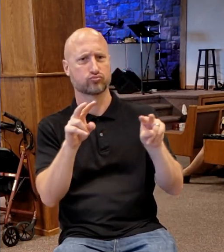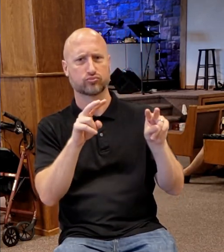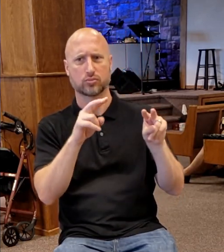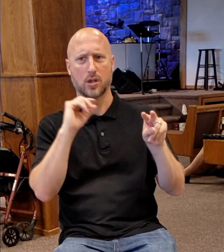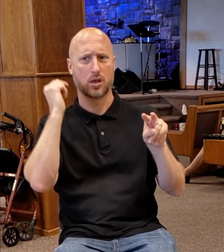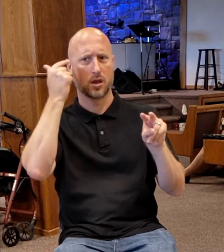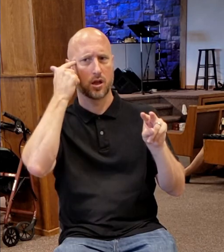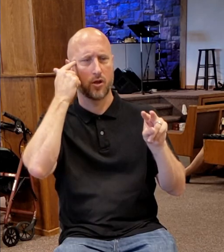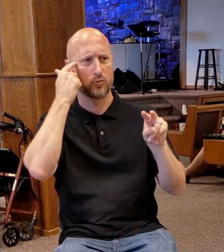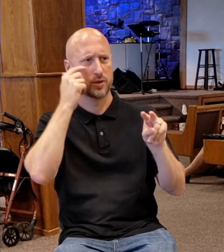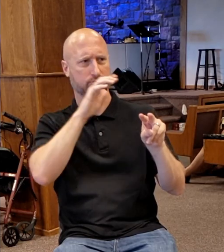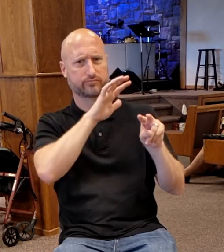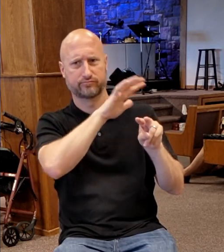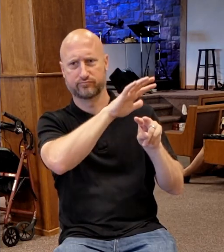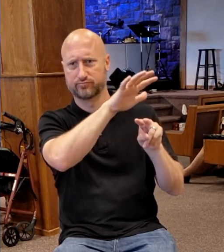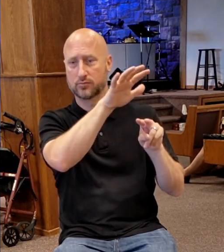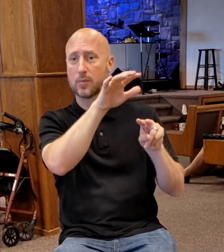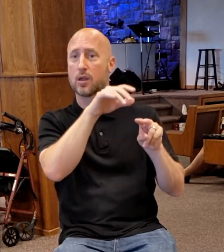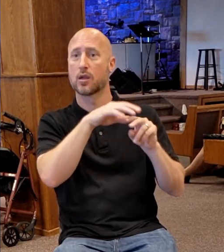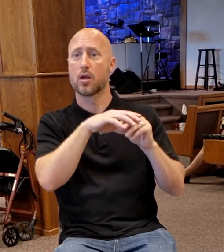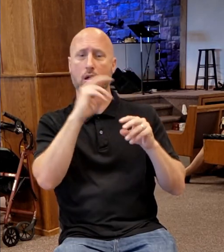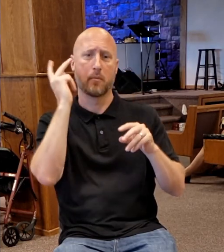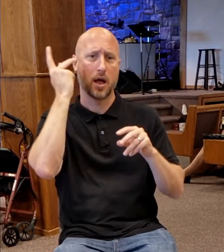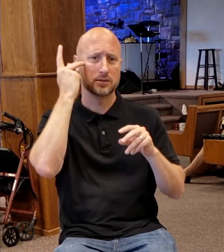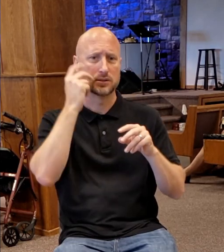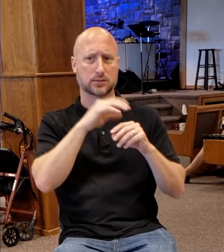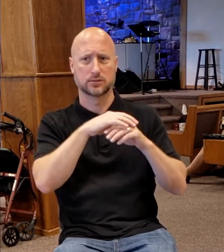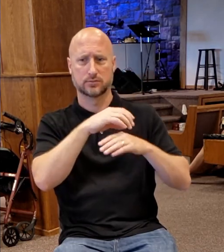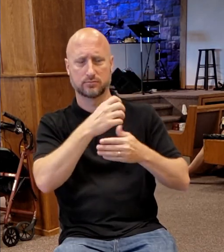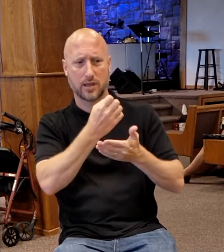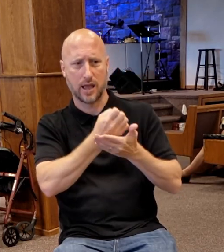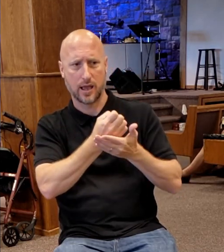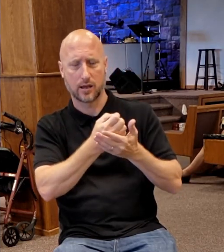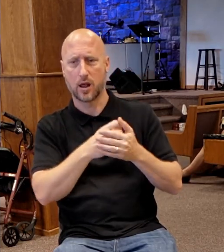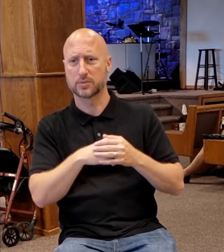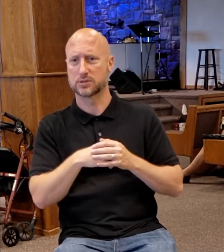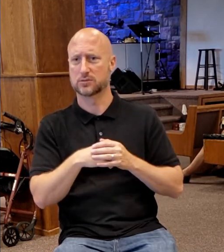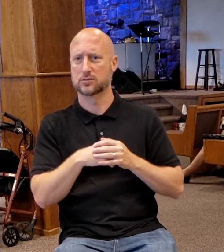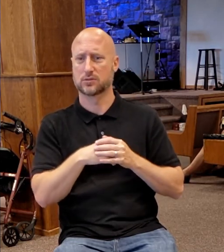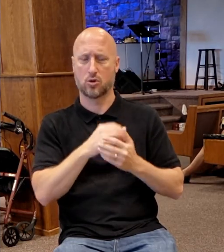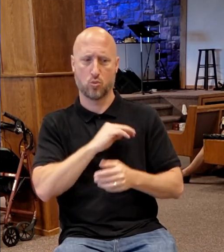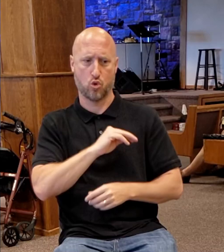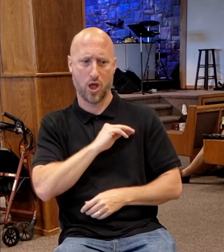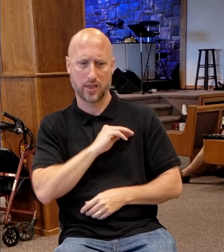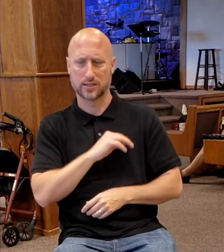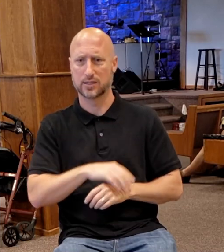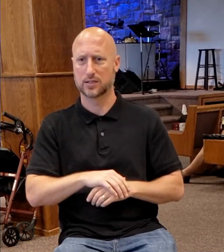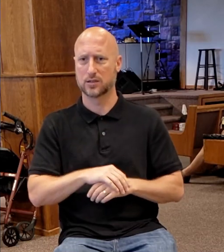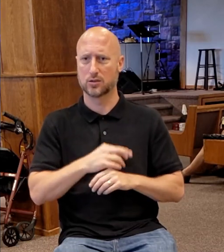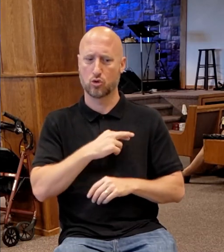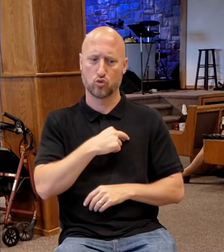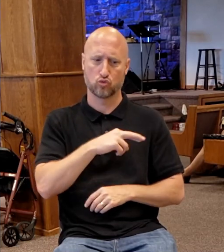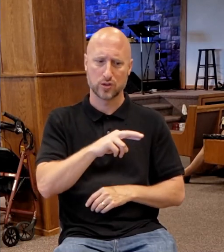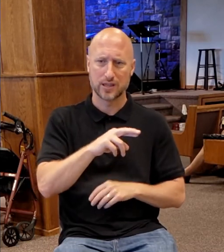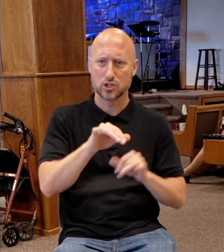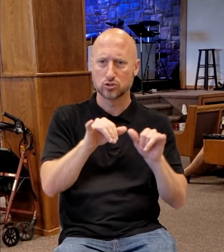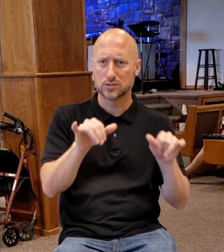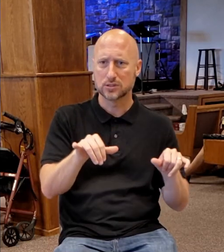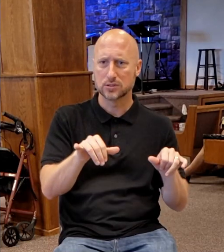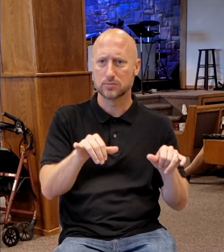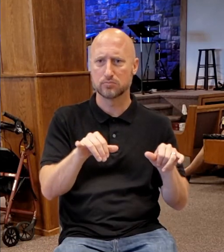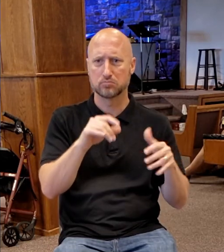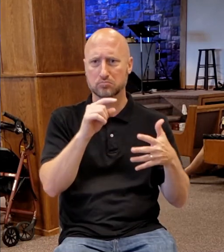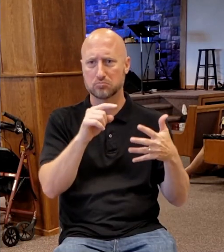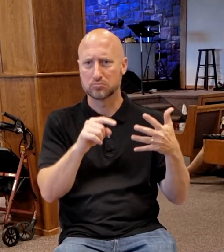You look at his politics. You look at his economics. You look at his morality. You look at his religious systems. There's just something